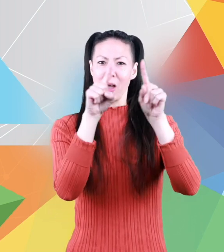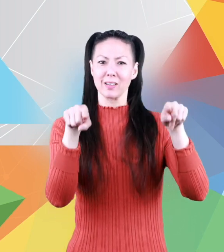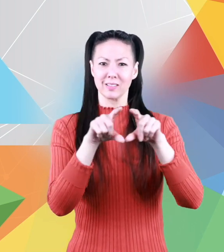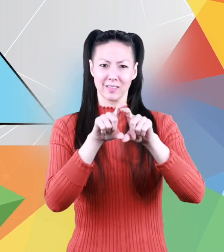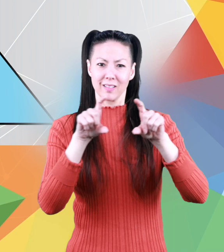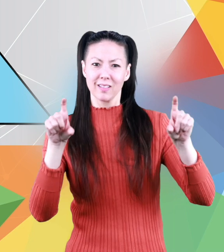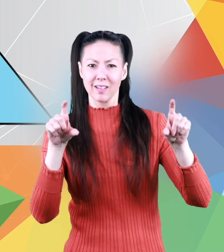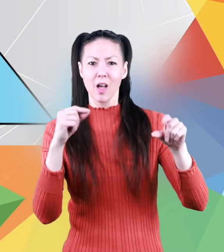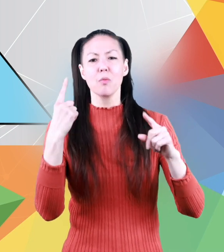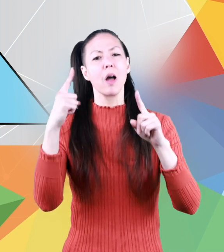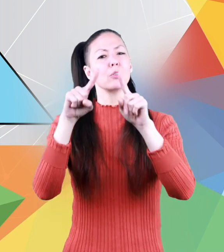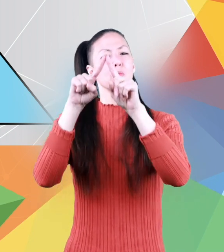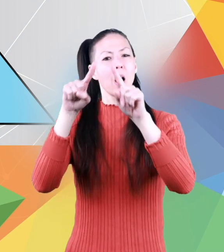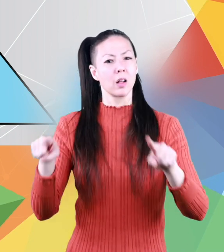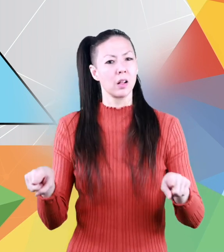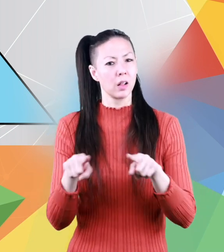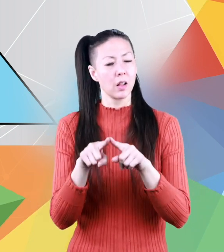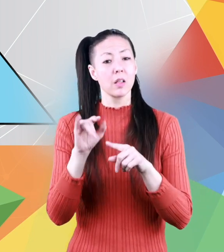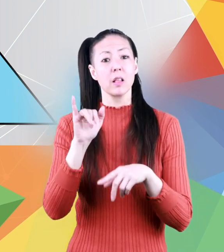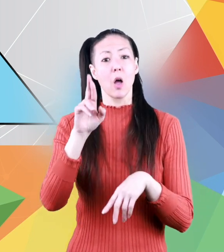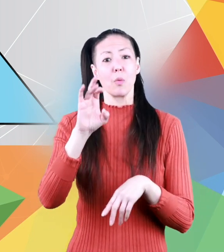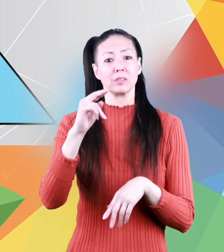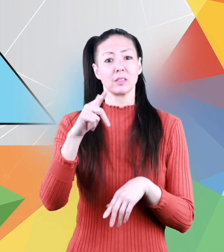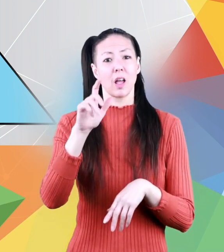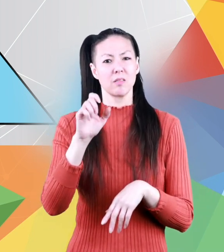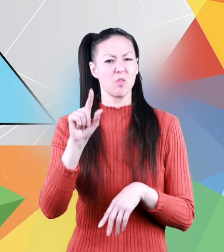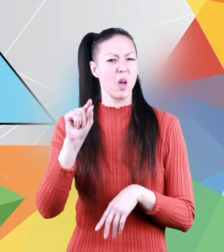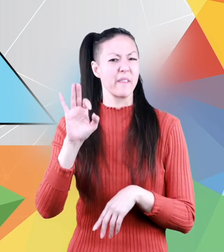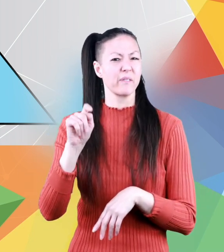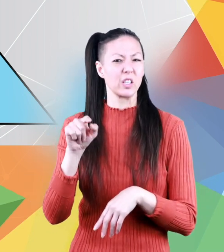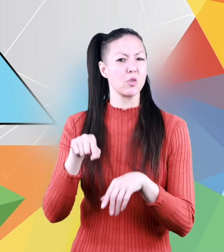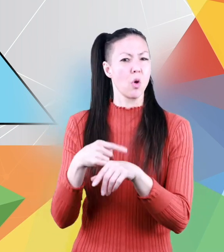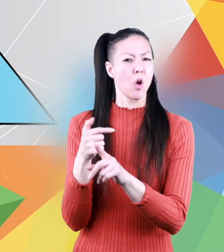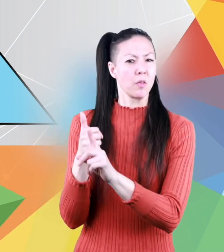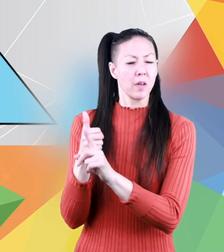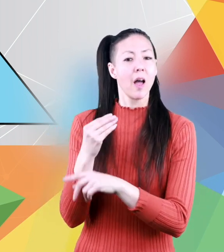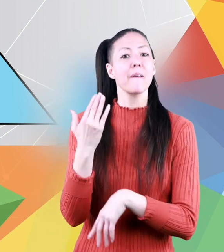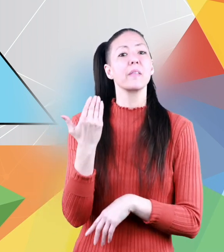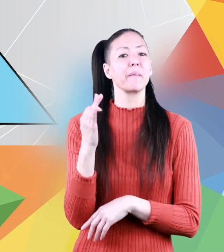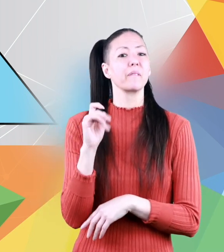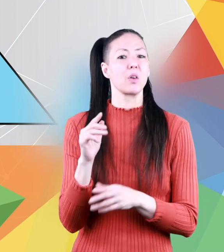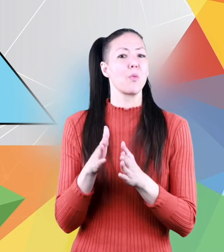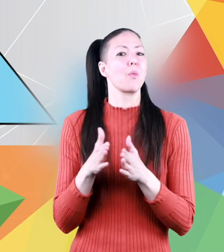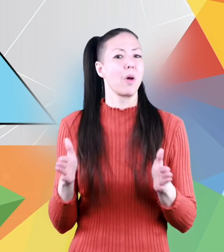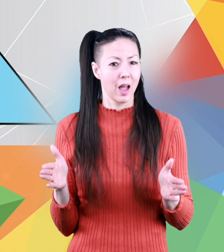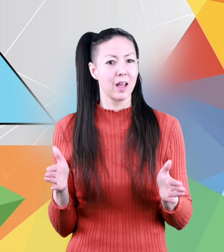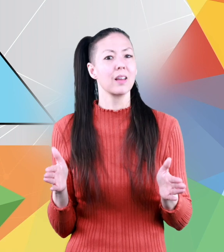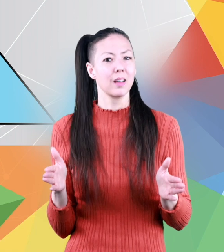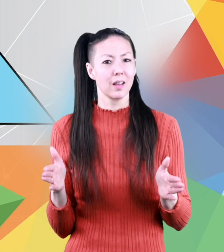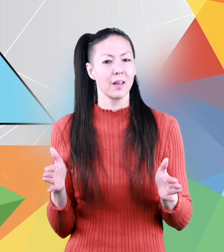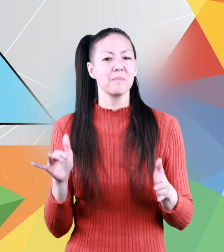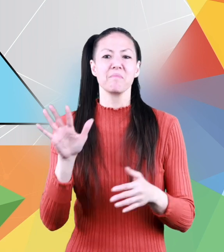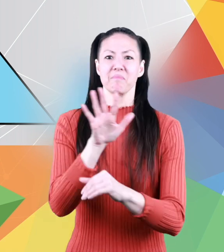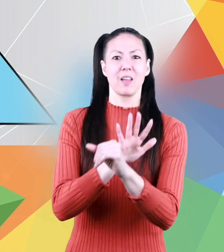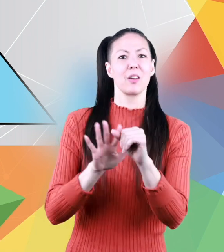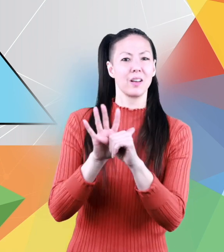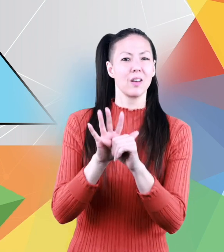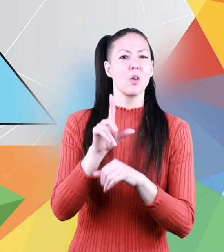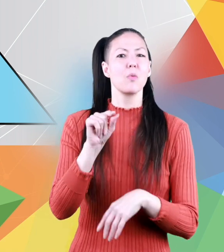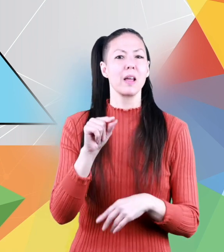and one triangle the rectangle is 20 feet long and 15 feet wide making its area 20